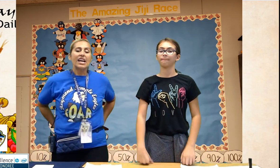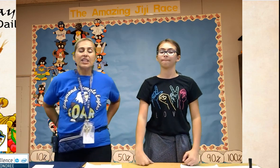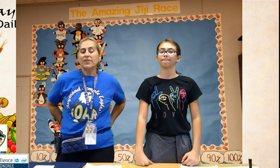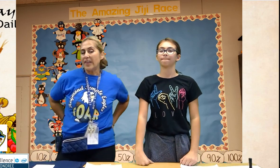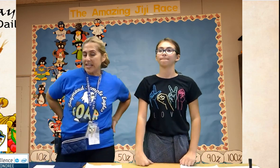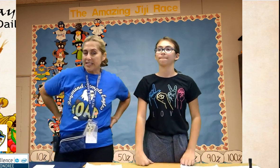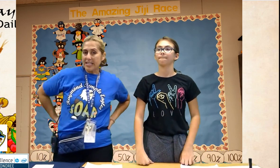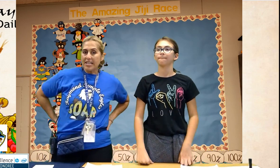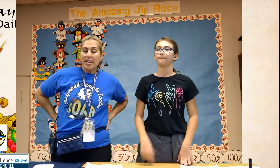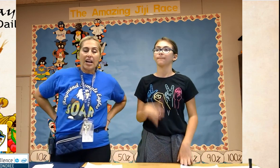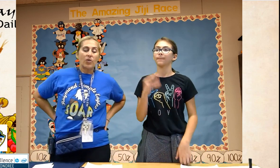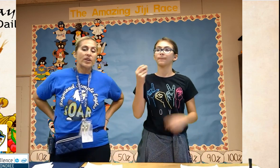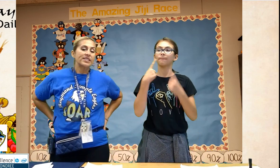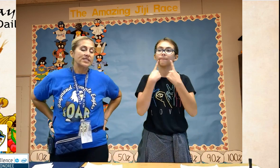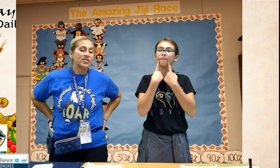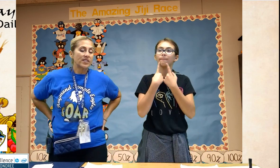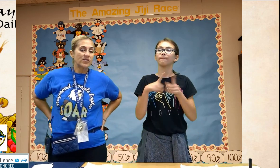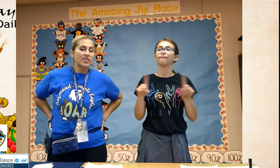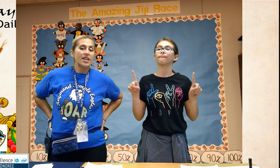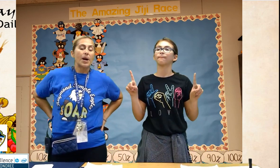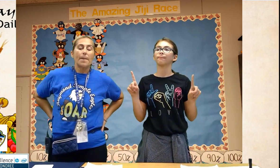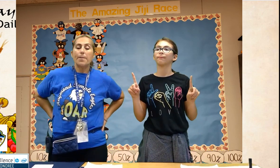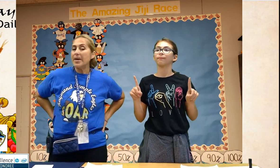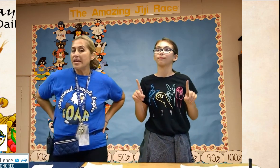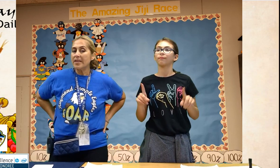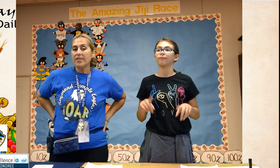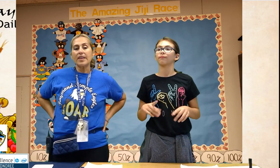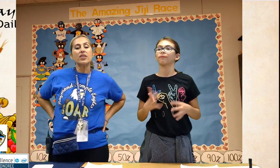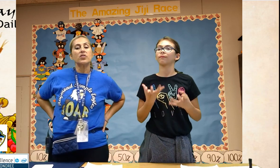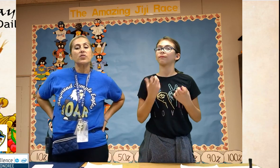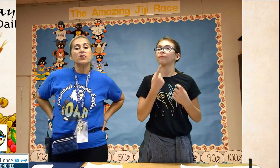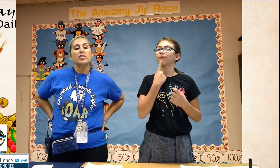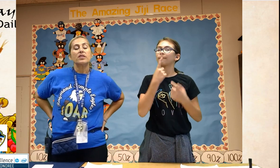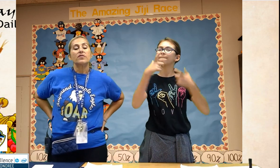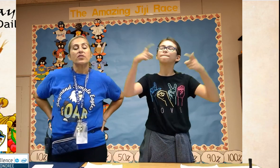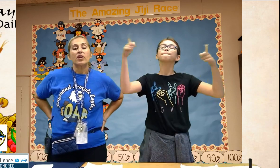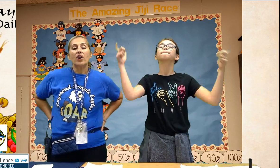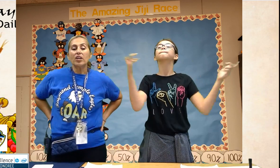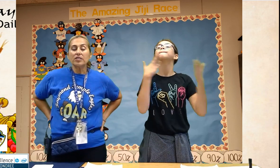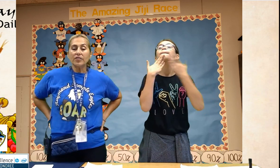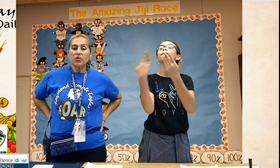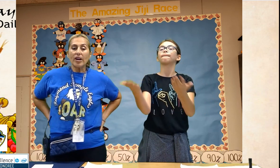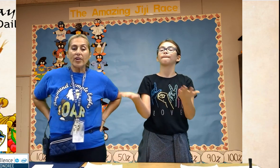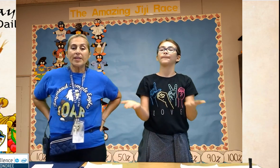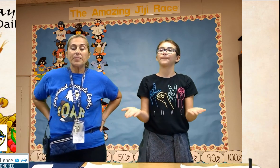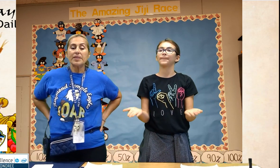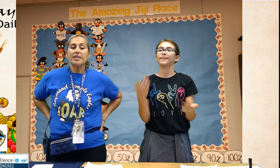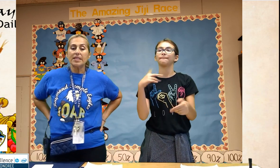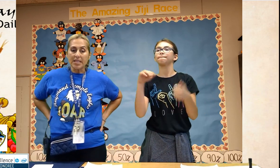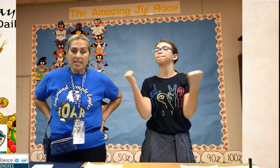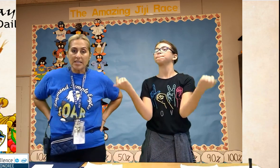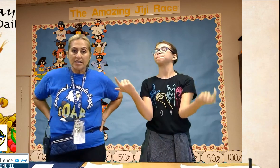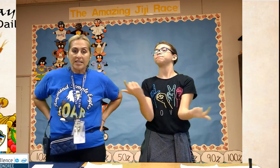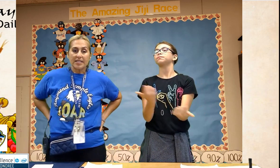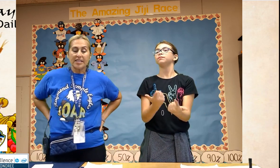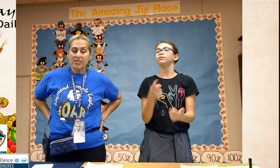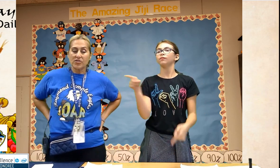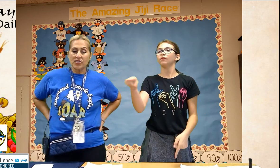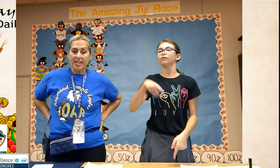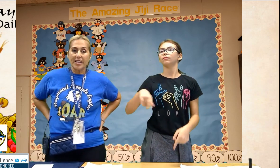And finally, I wanted to just say a big thank you for all of you out at P.E.